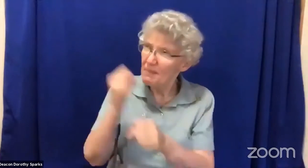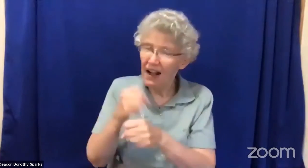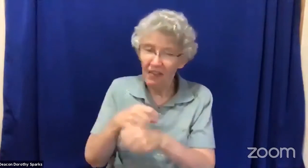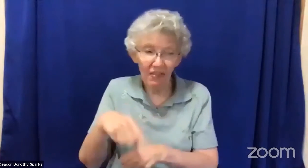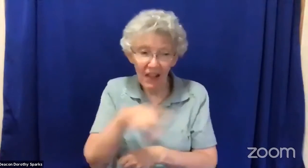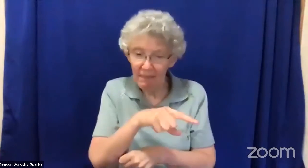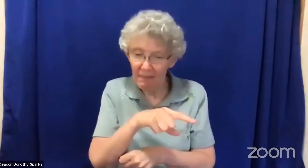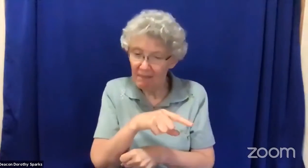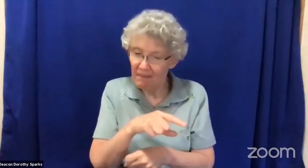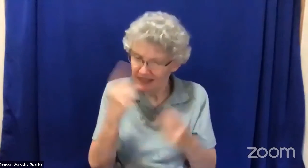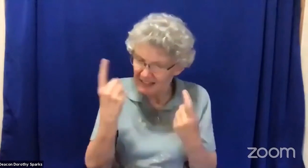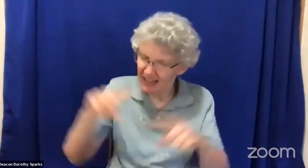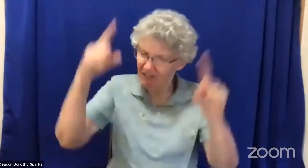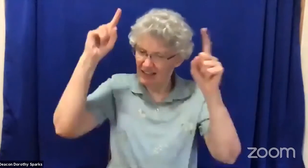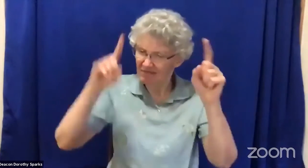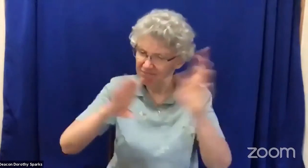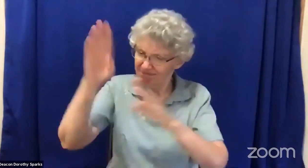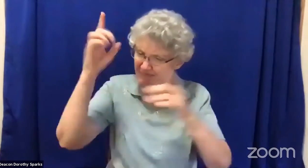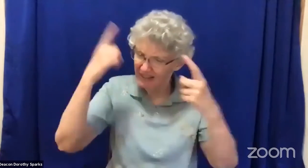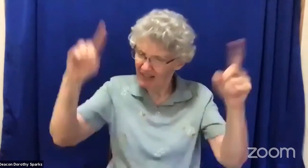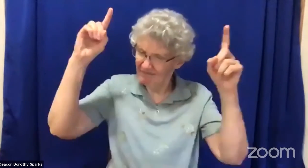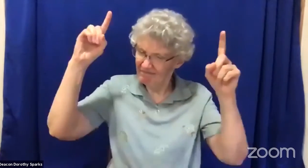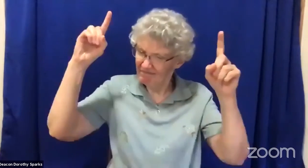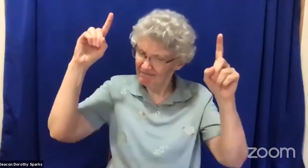you make him successful in whatever he does